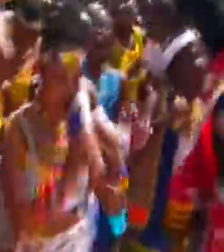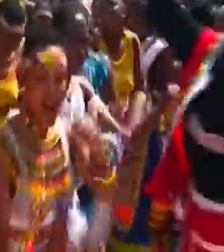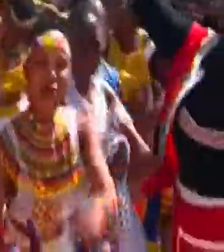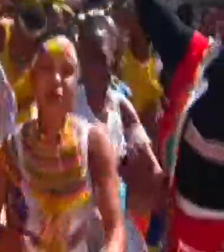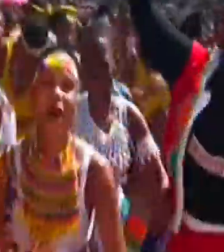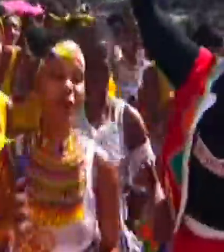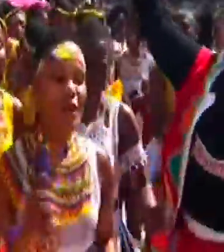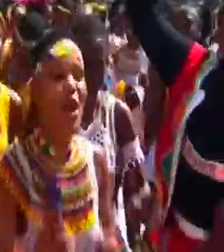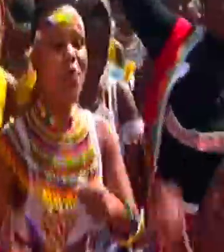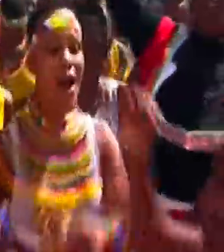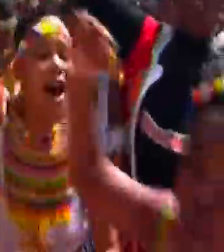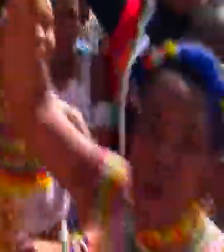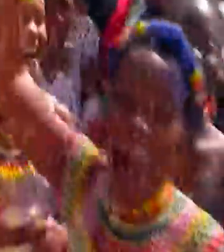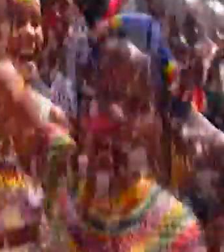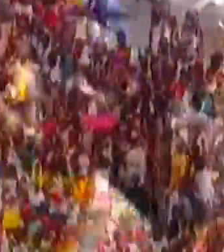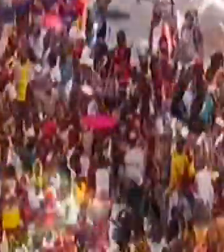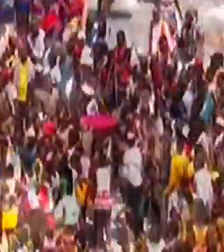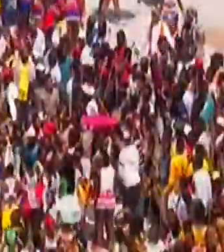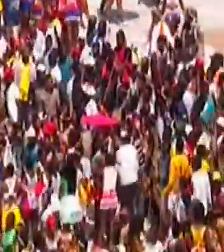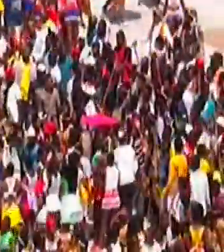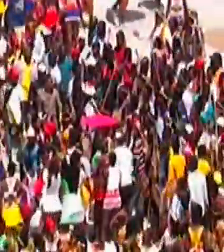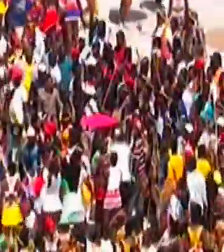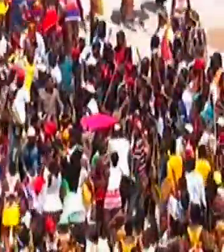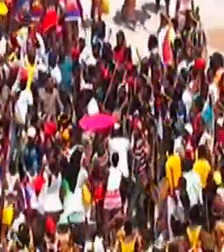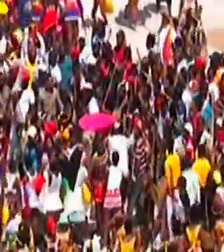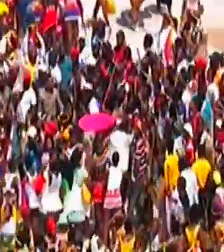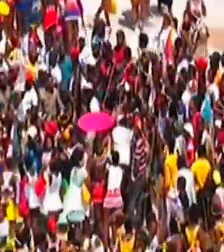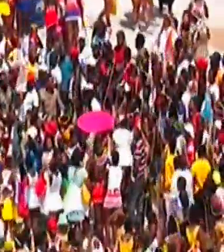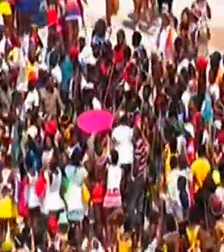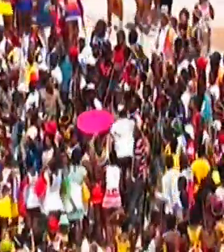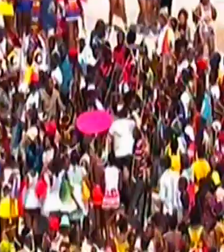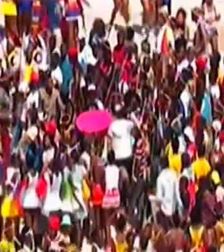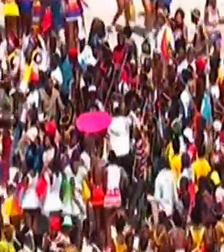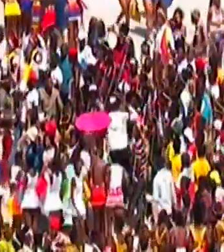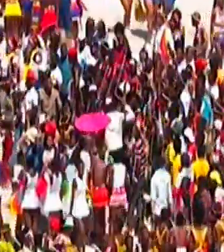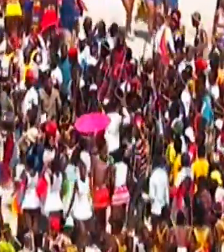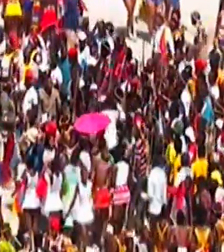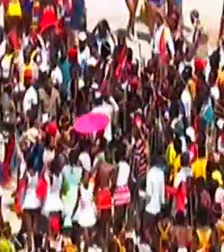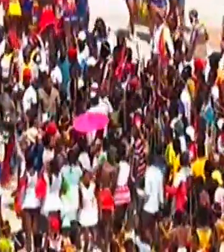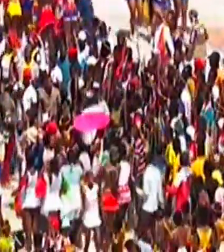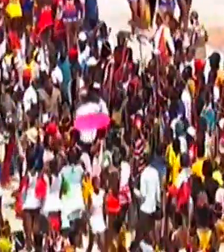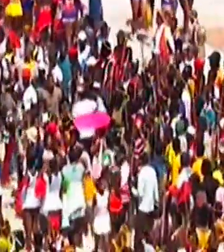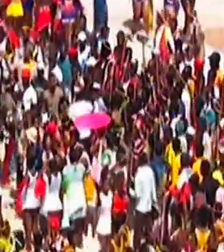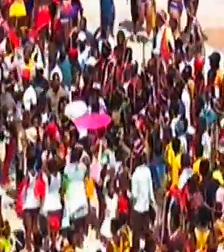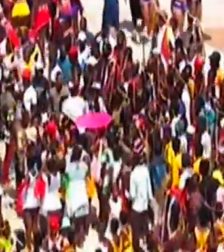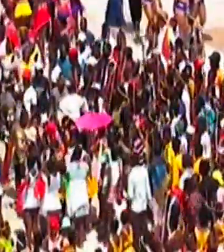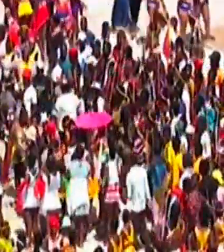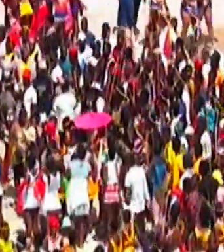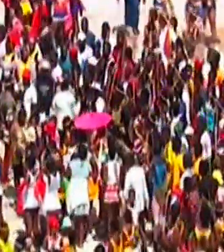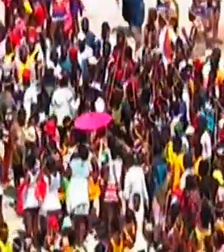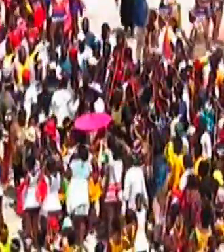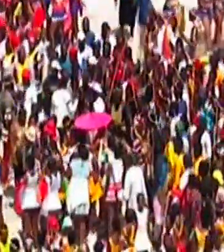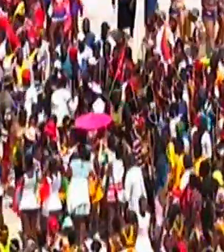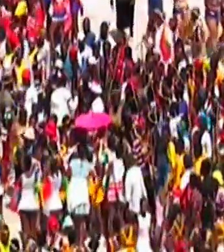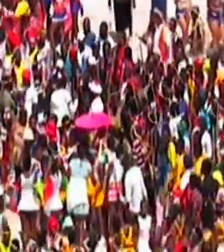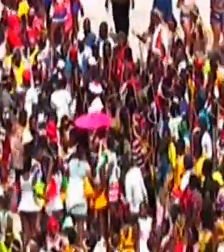and incorporated certain linguistic formations like click sounds.